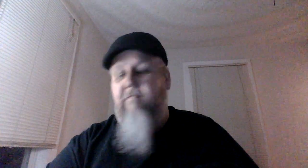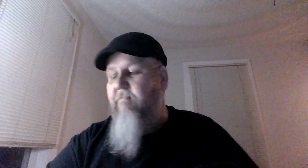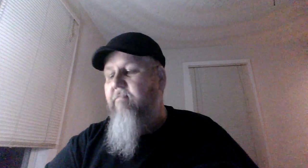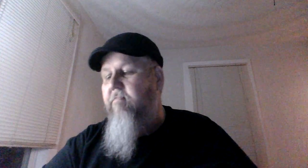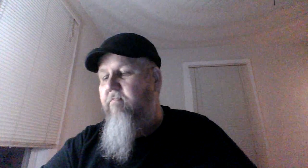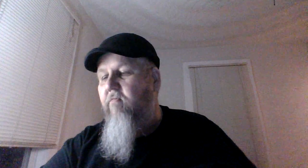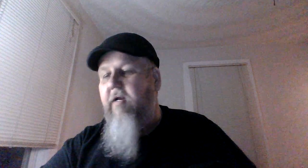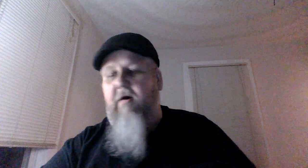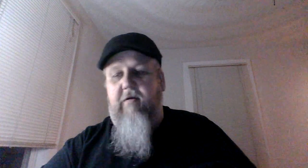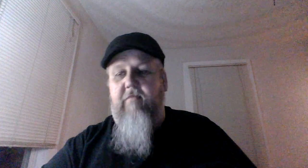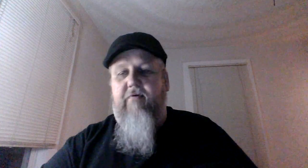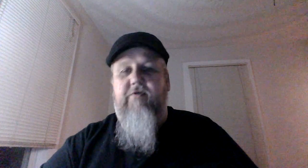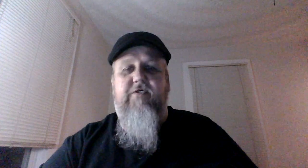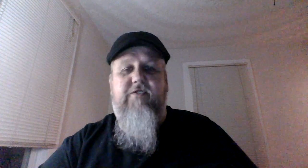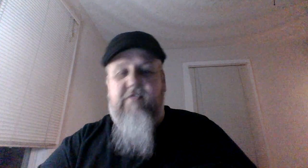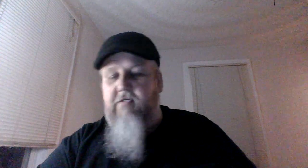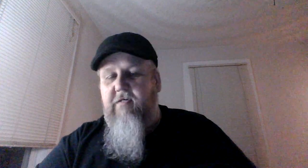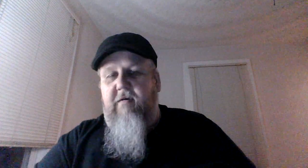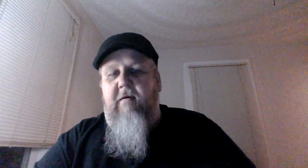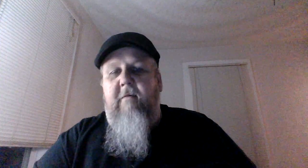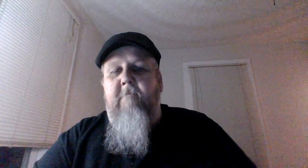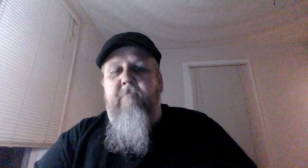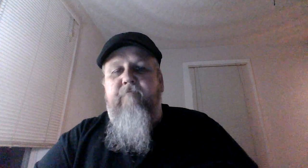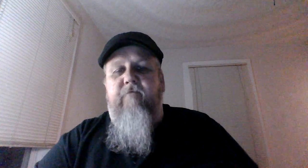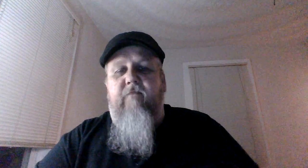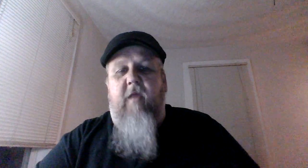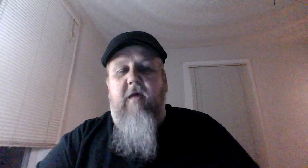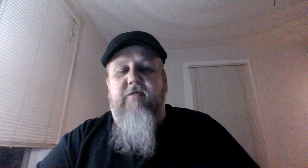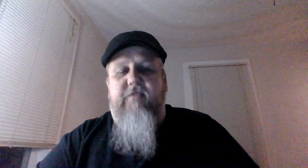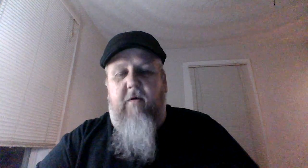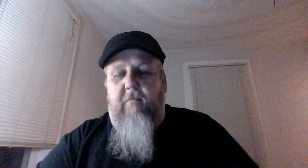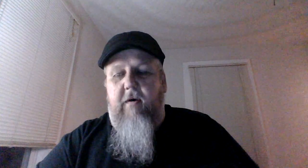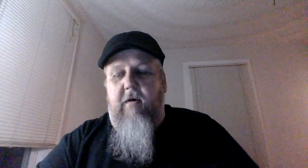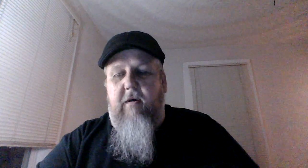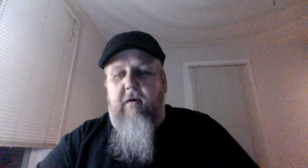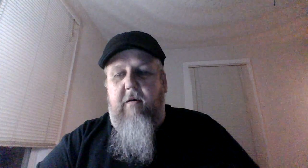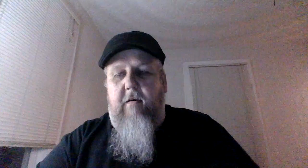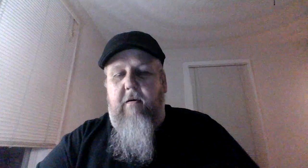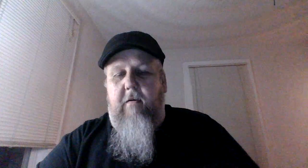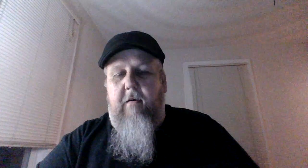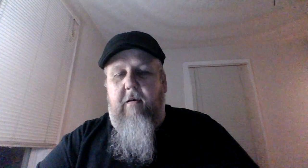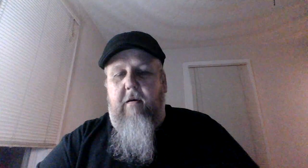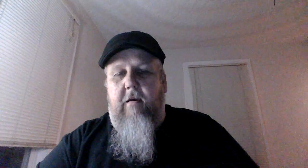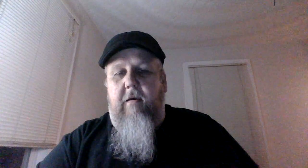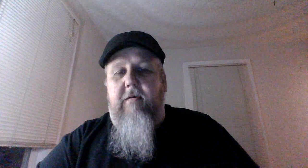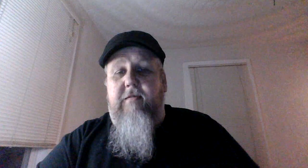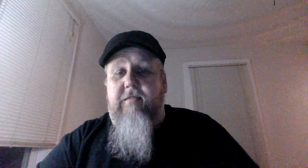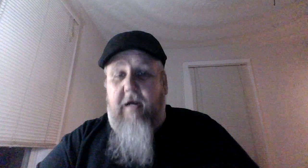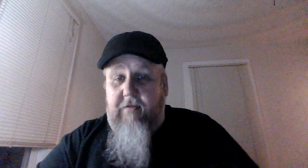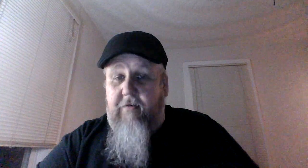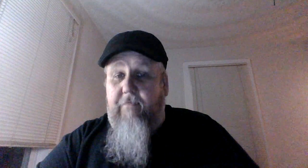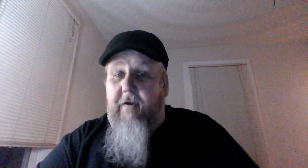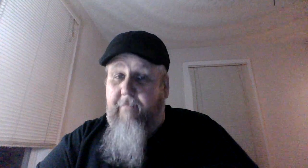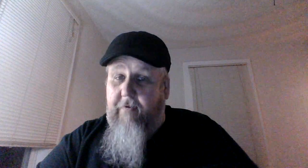went out and purchased some Dr. Pepper